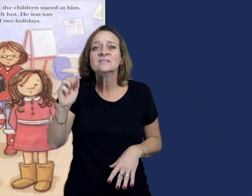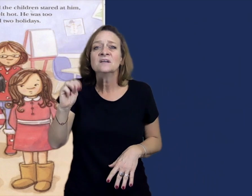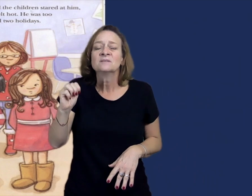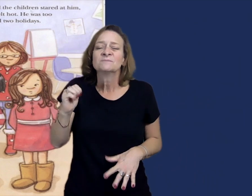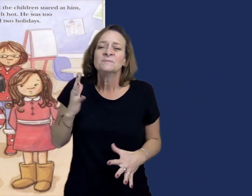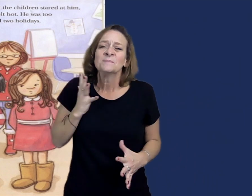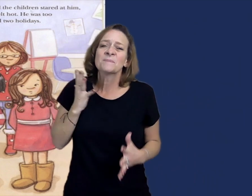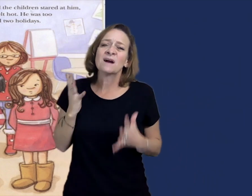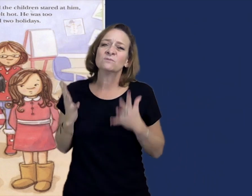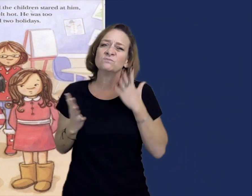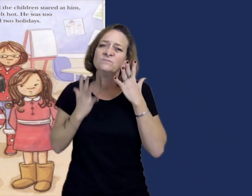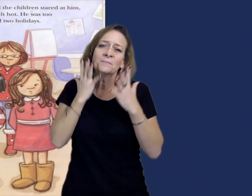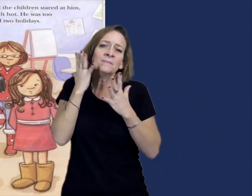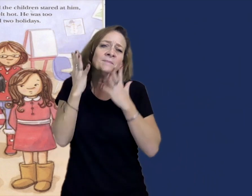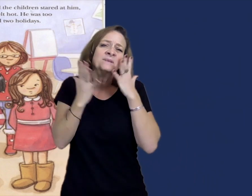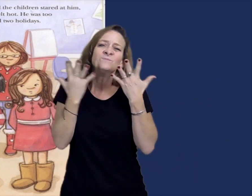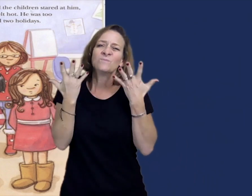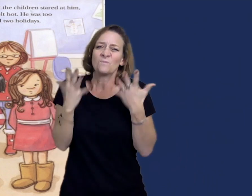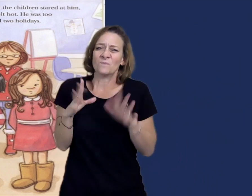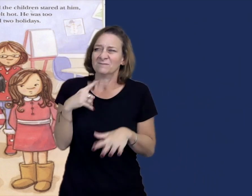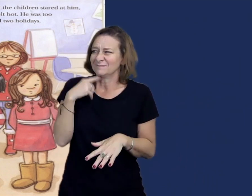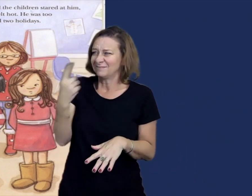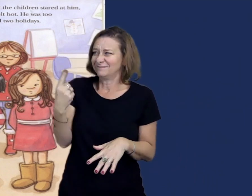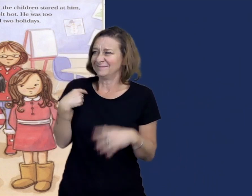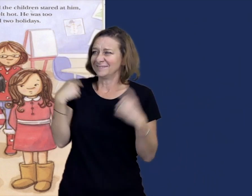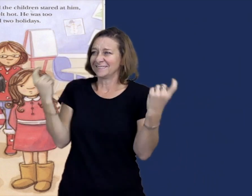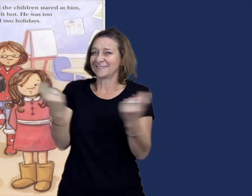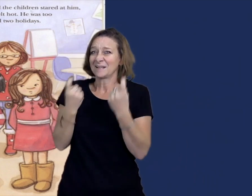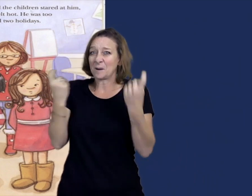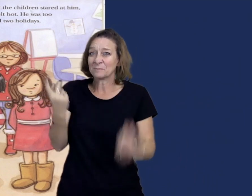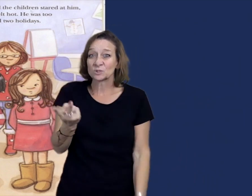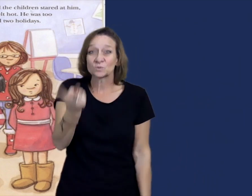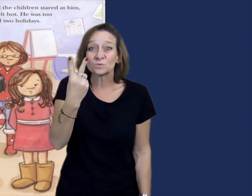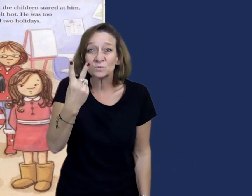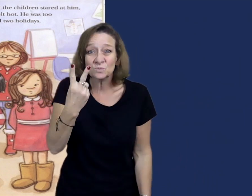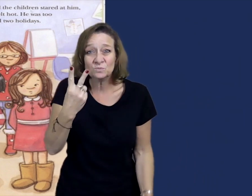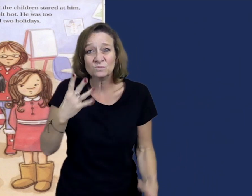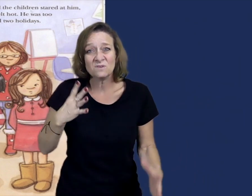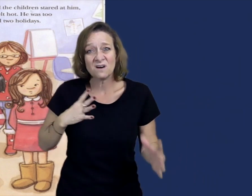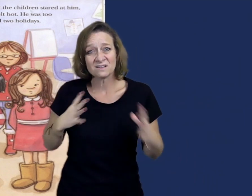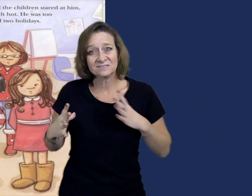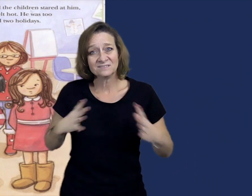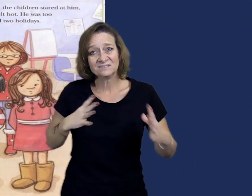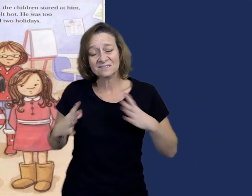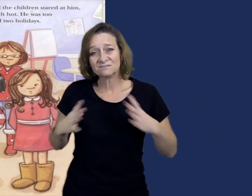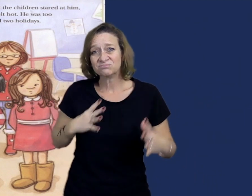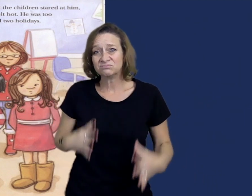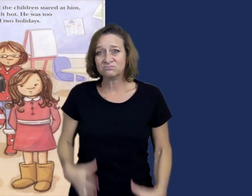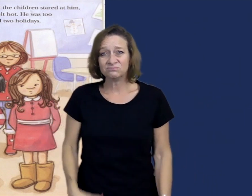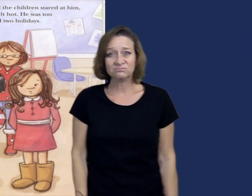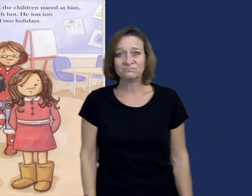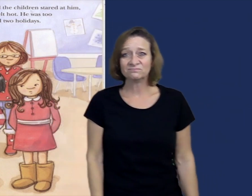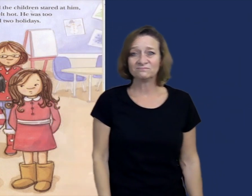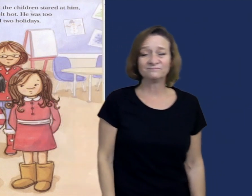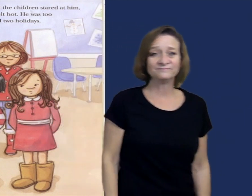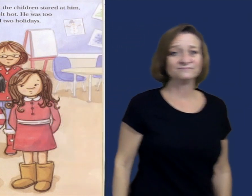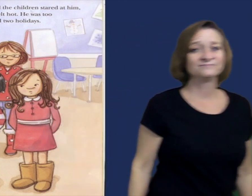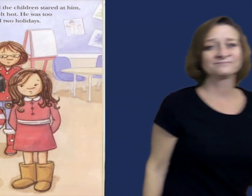him, waiting for an answer. His face felt hot. He was too embarrassed to say he celebrated two holidays.